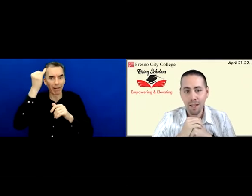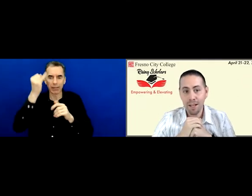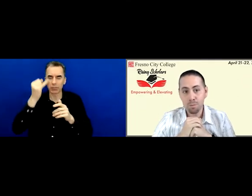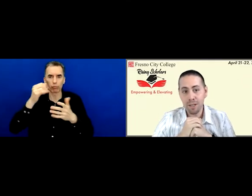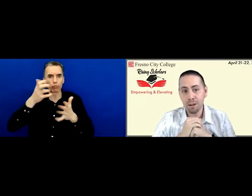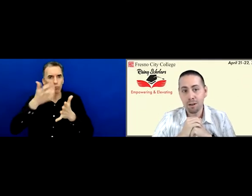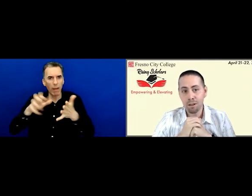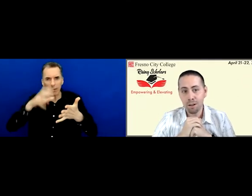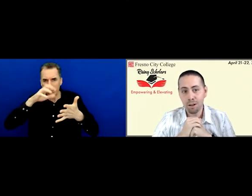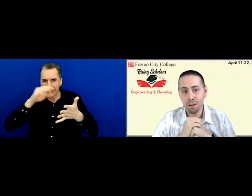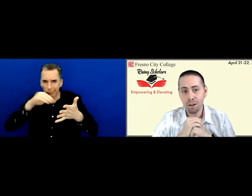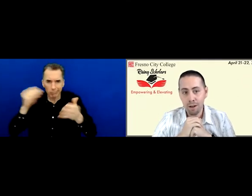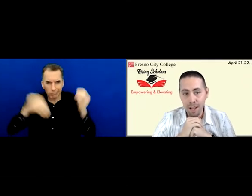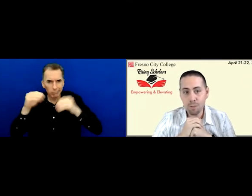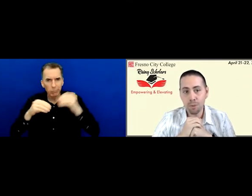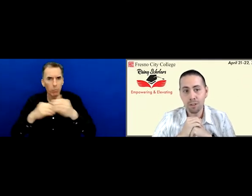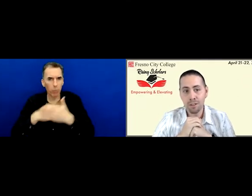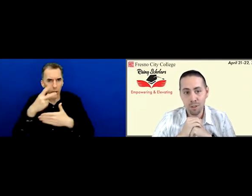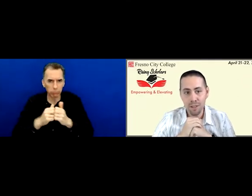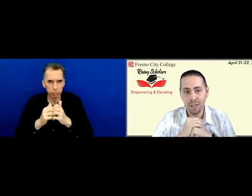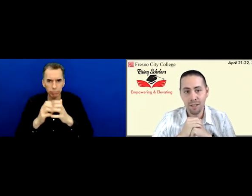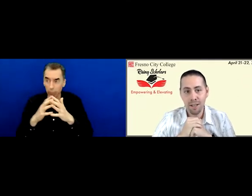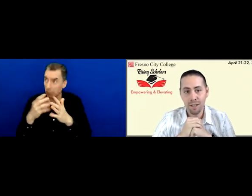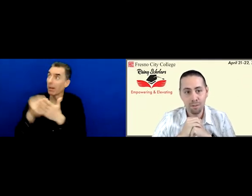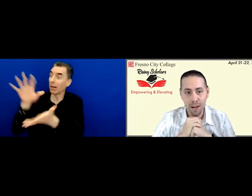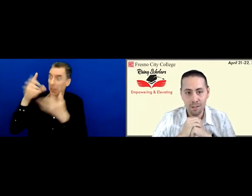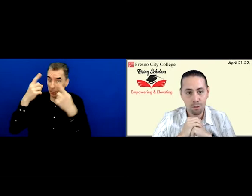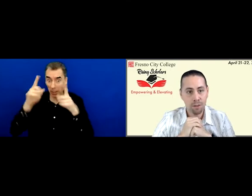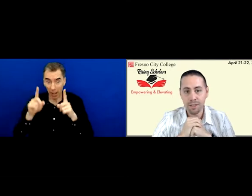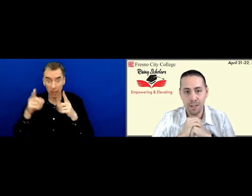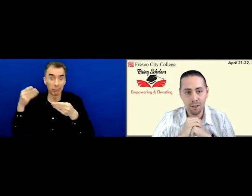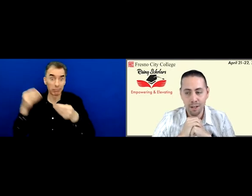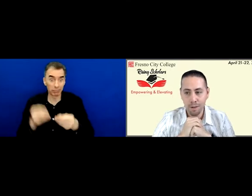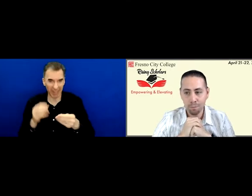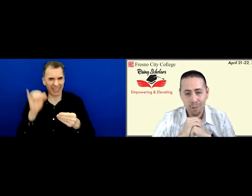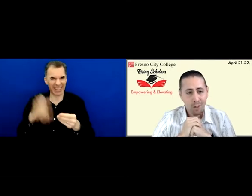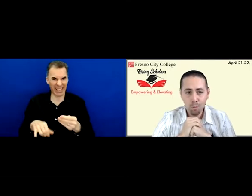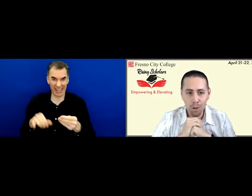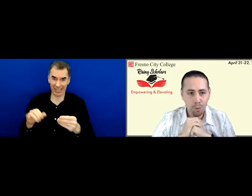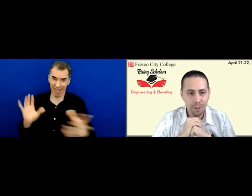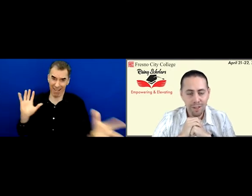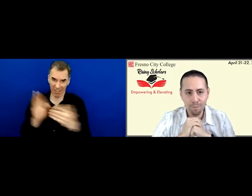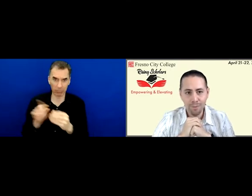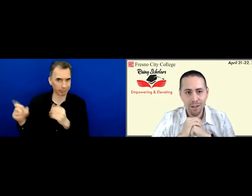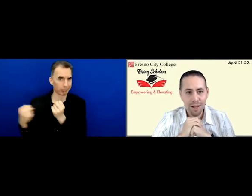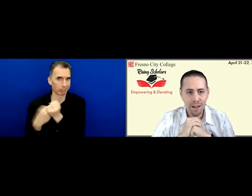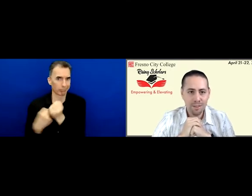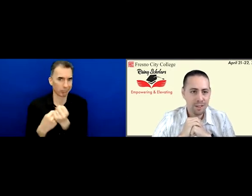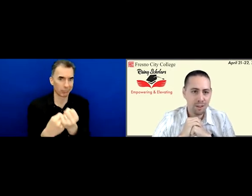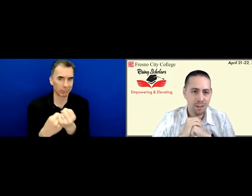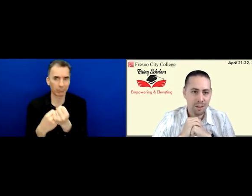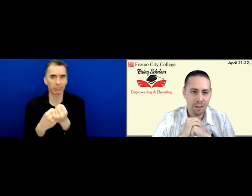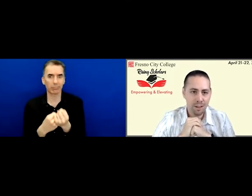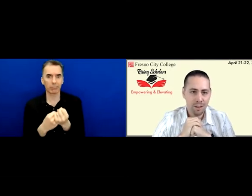and has been our expert consultant and advisor throughout the entire time. More importantly, I